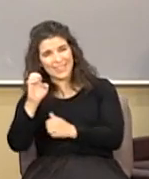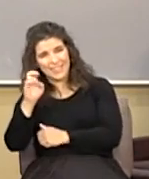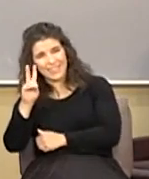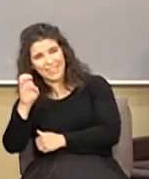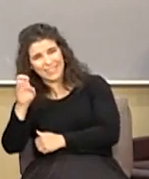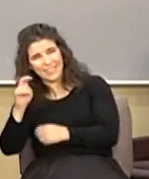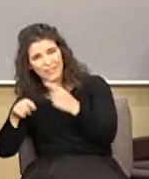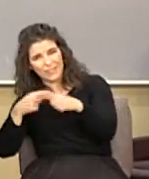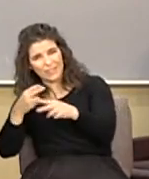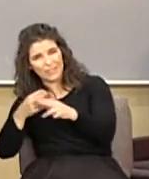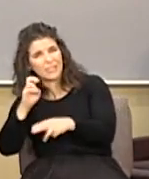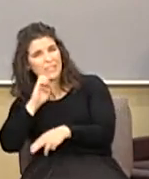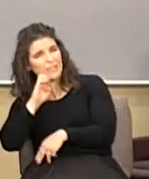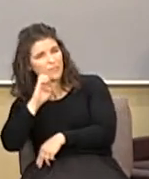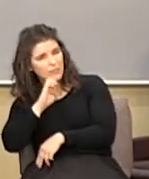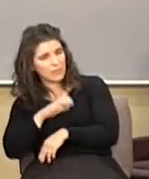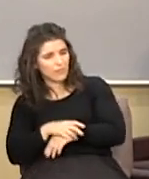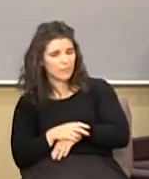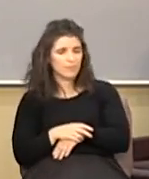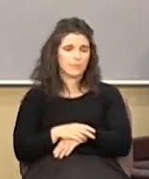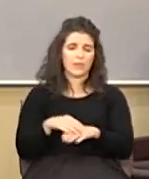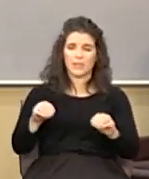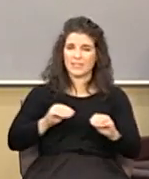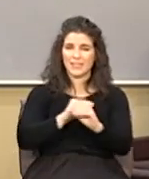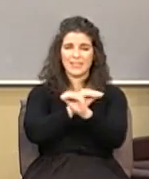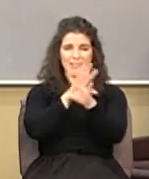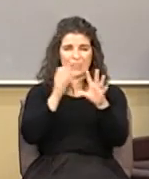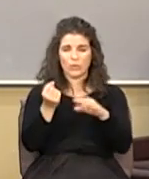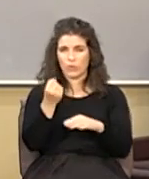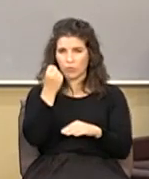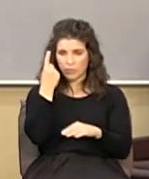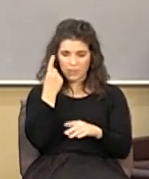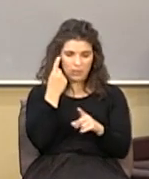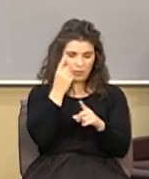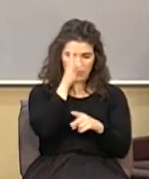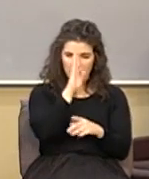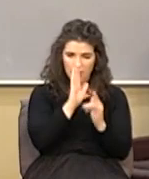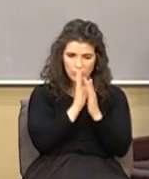comes out of a clear understanding of God's word rightly divided